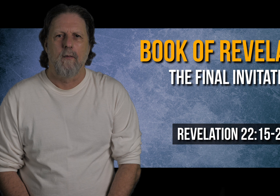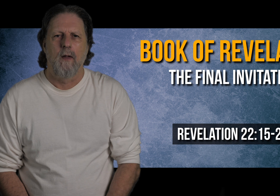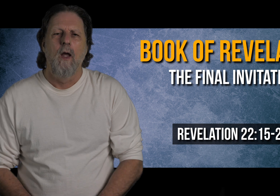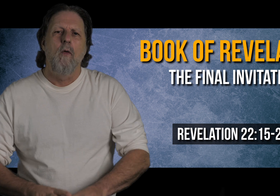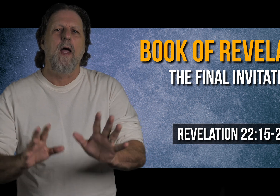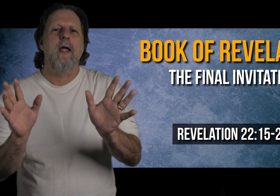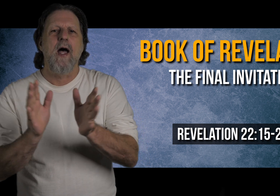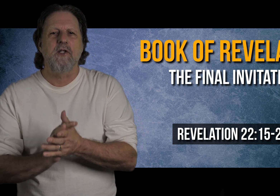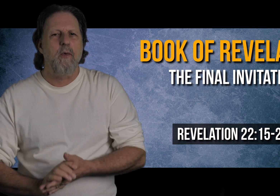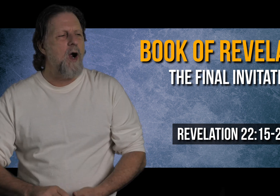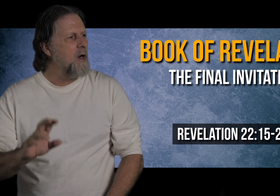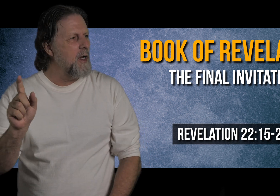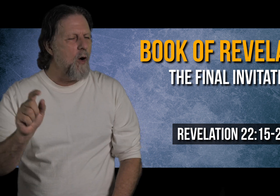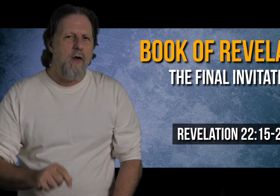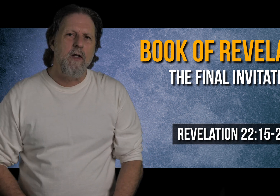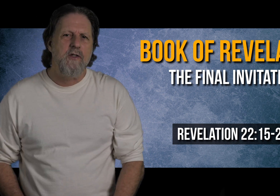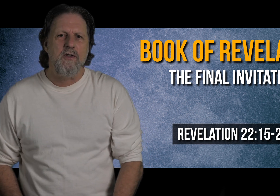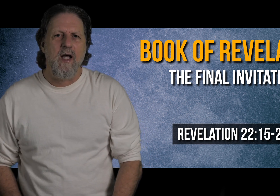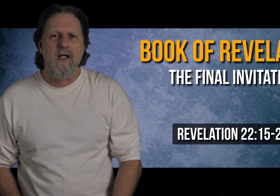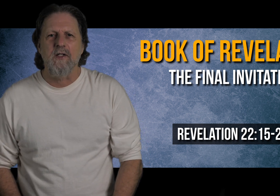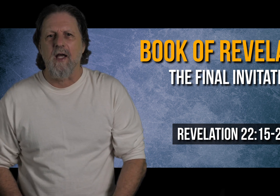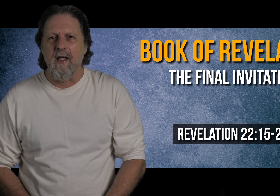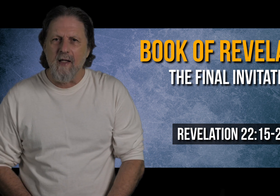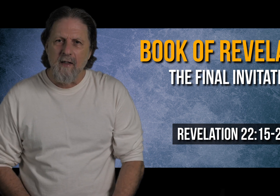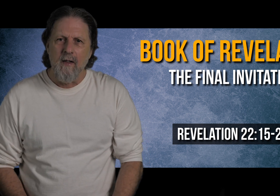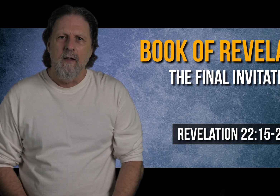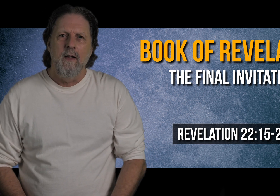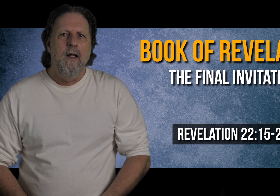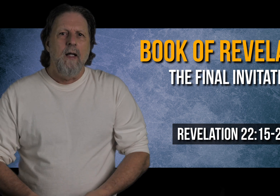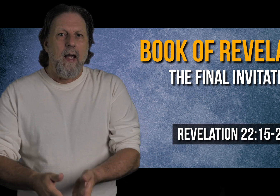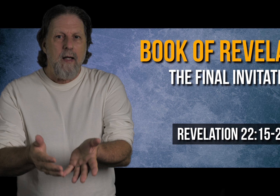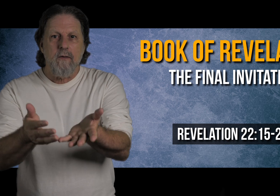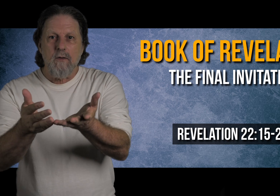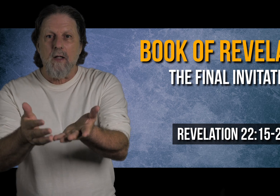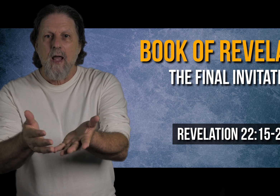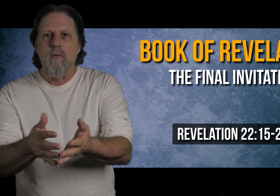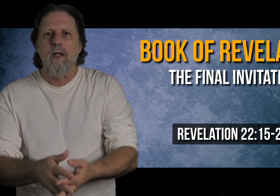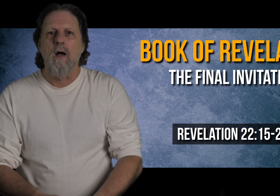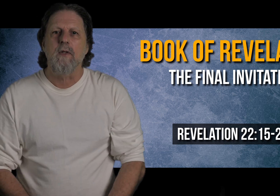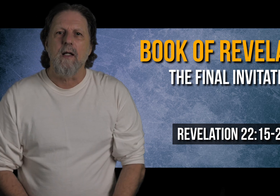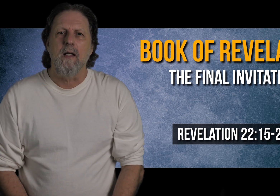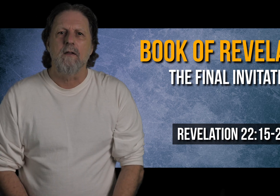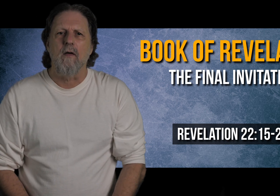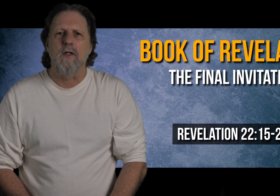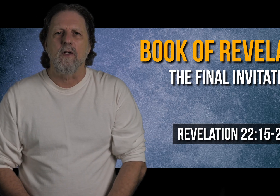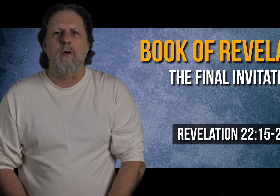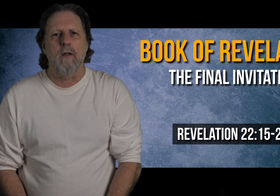Well, hey guys, here we are in our Revelation studies again, and today we come to the end of this incredible